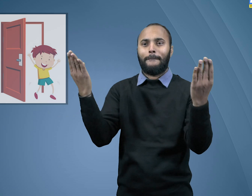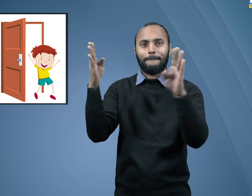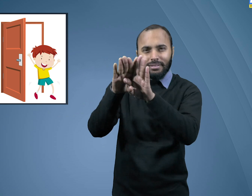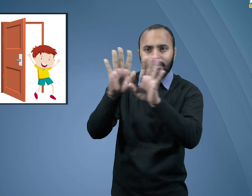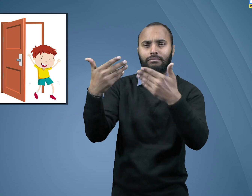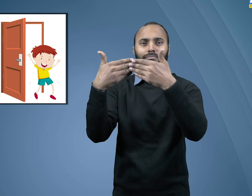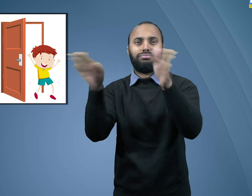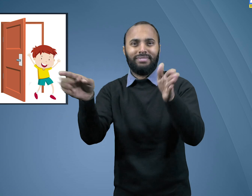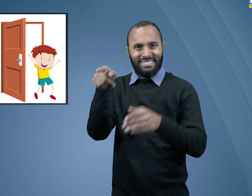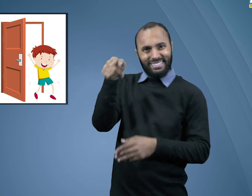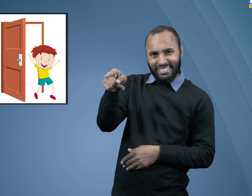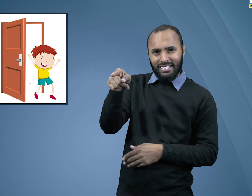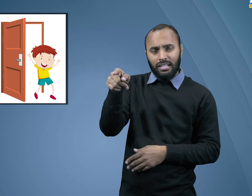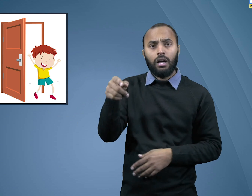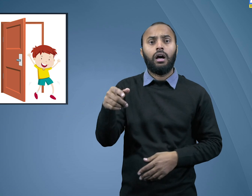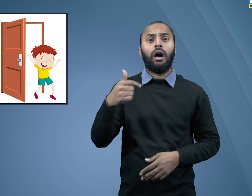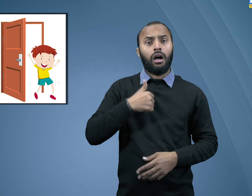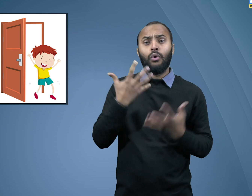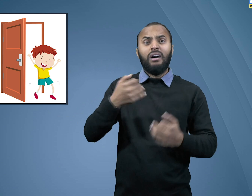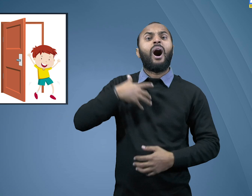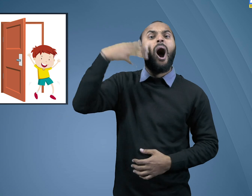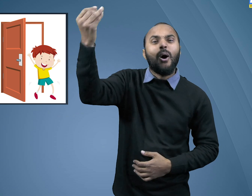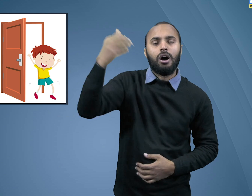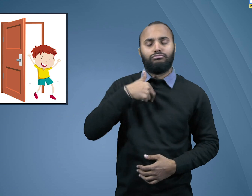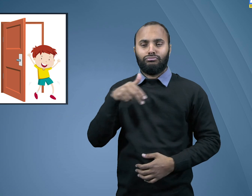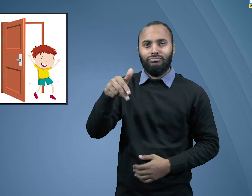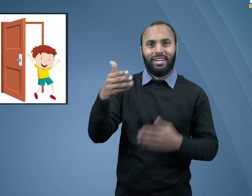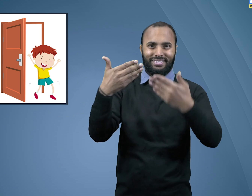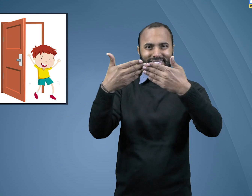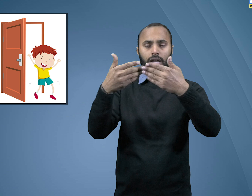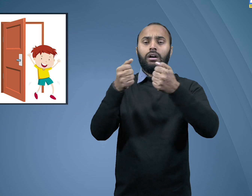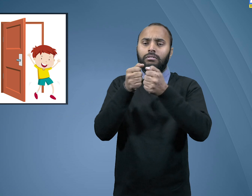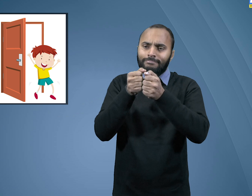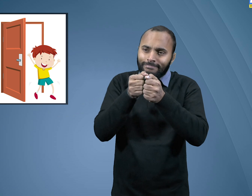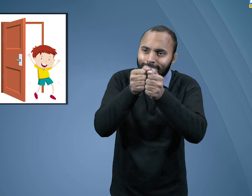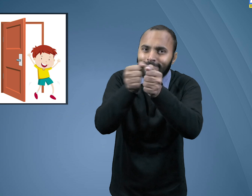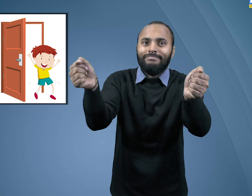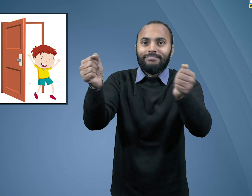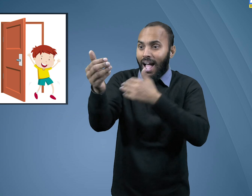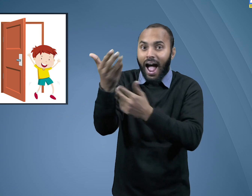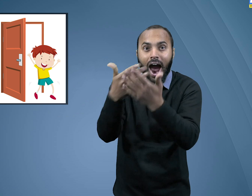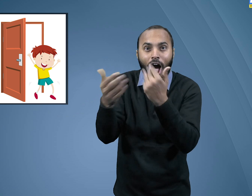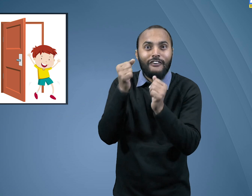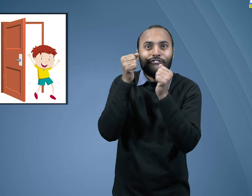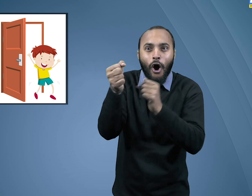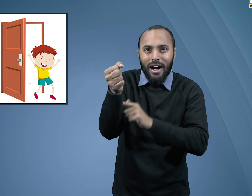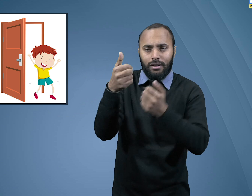The doors in our home are opened and closed gradually, when one needs to move out